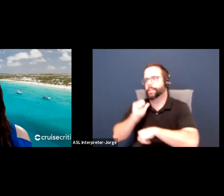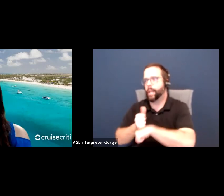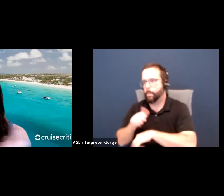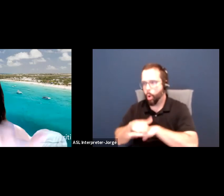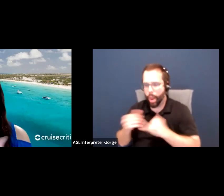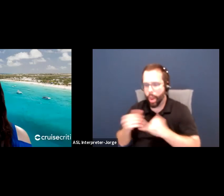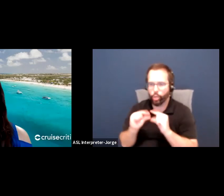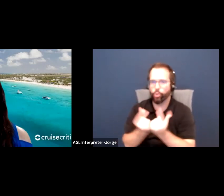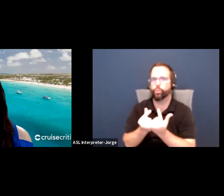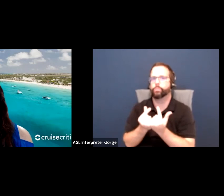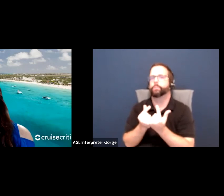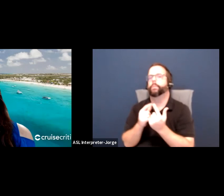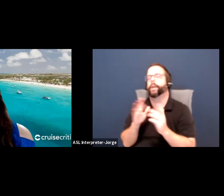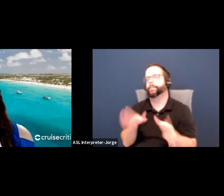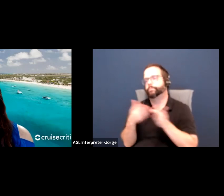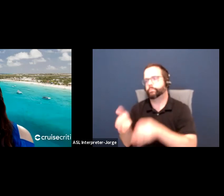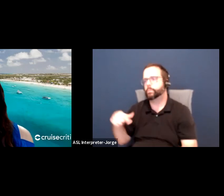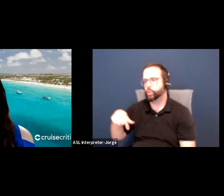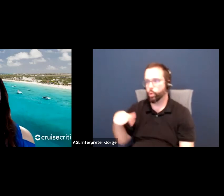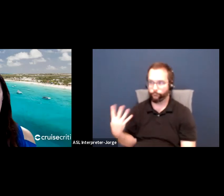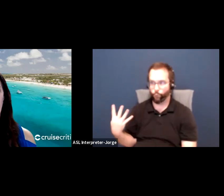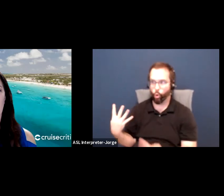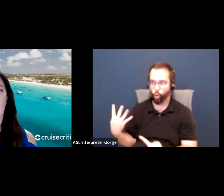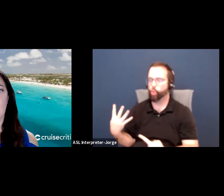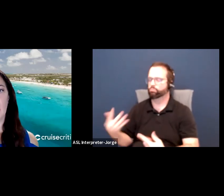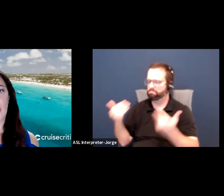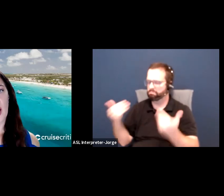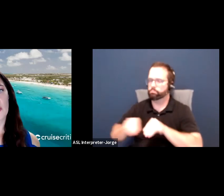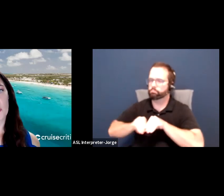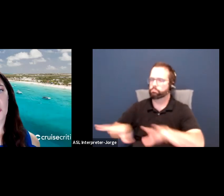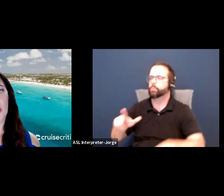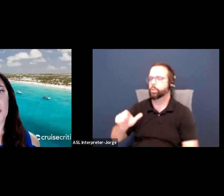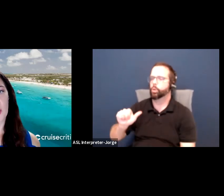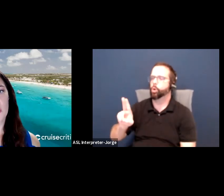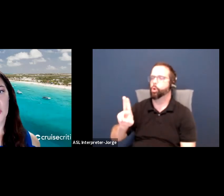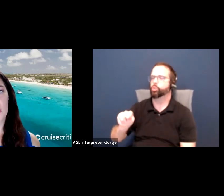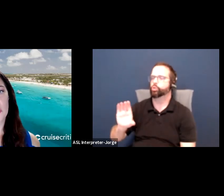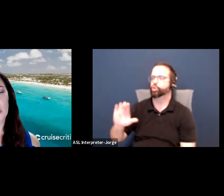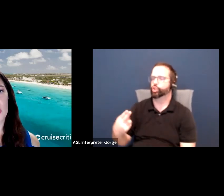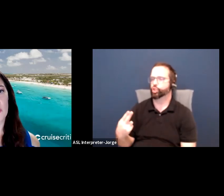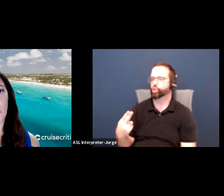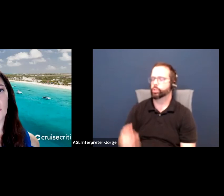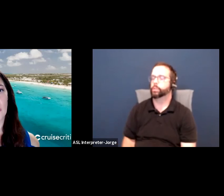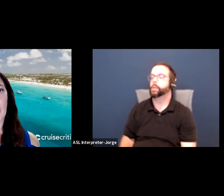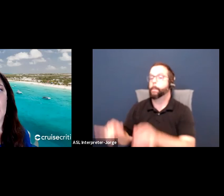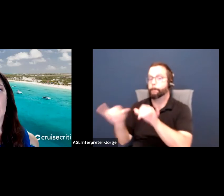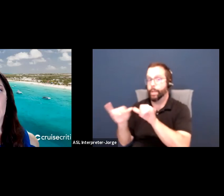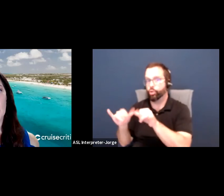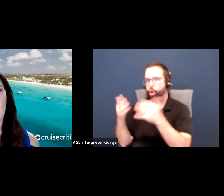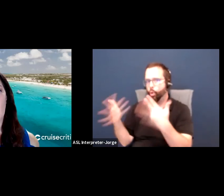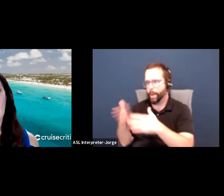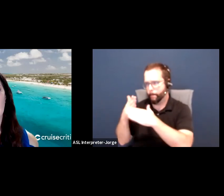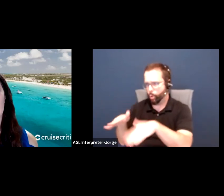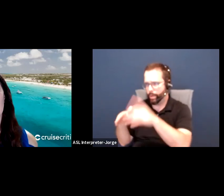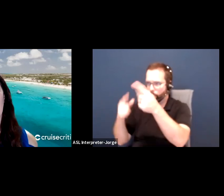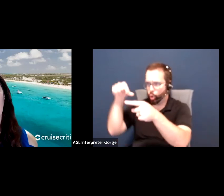So you see, and of course, Q4, you'd launch it. Measures, it has broken down by Q1, Q2, Q3, Q4. You're going